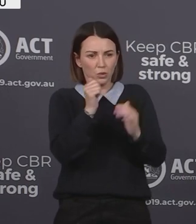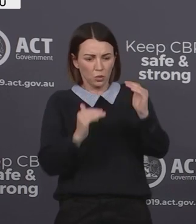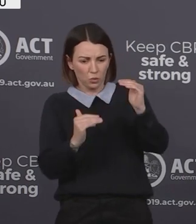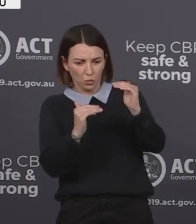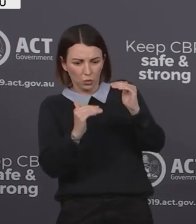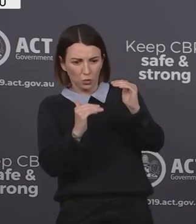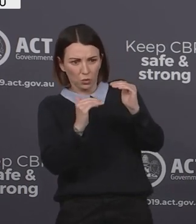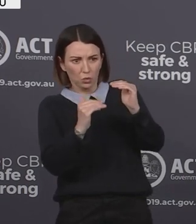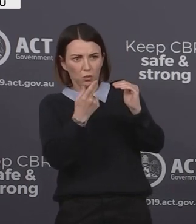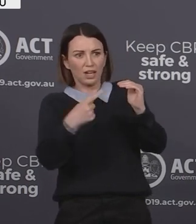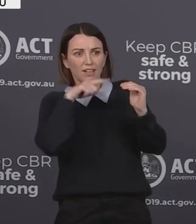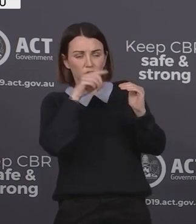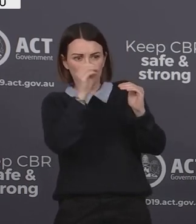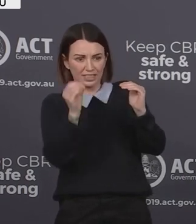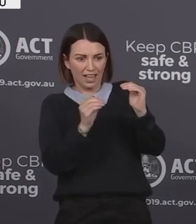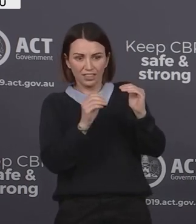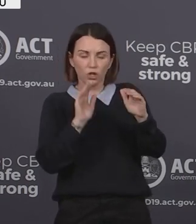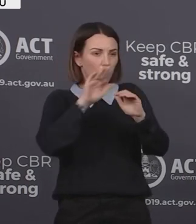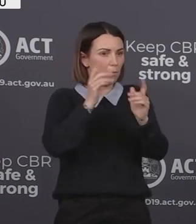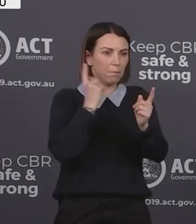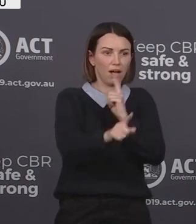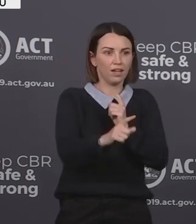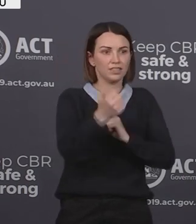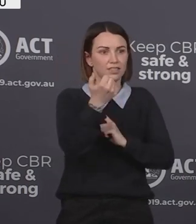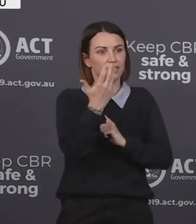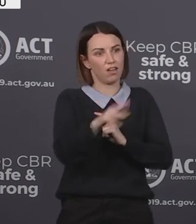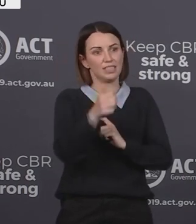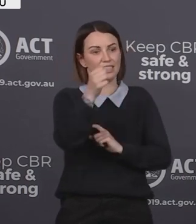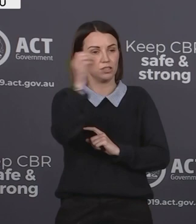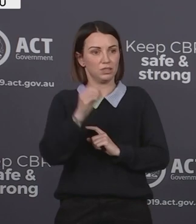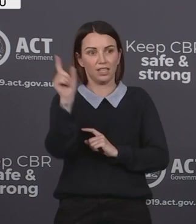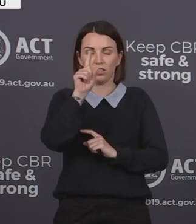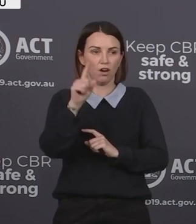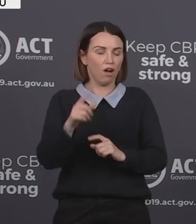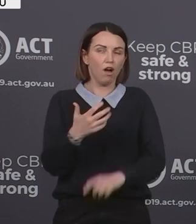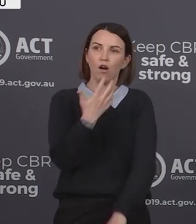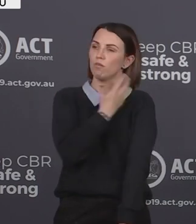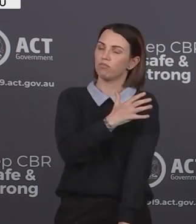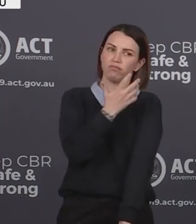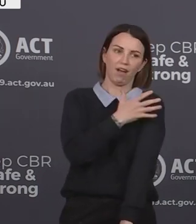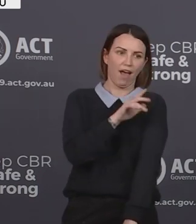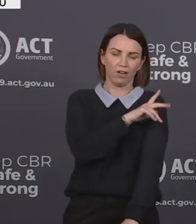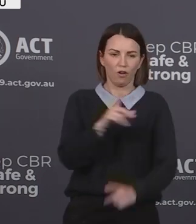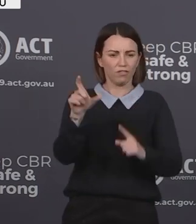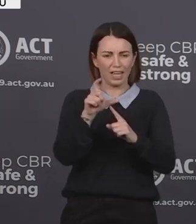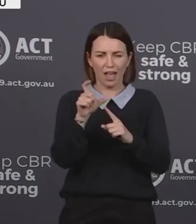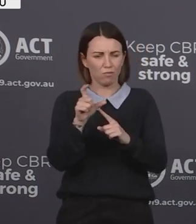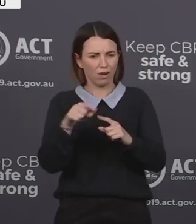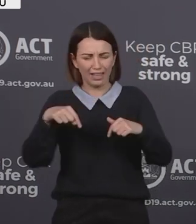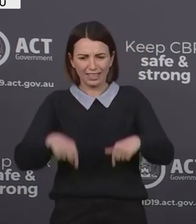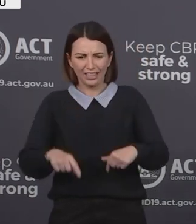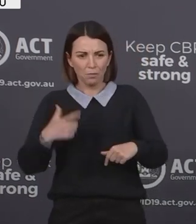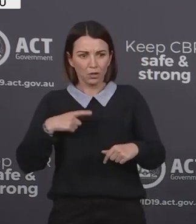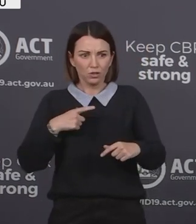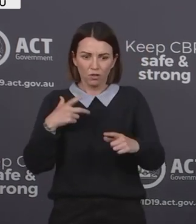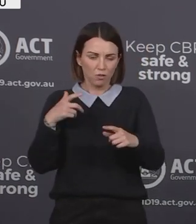100%, having passed 96% today. I'm incredibly proud that we're on track to be one of the most vaccinated